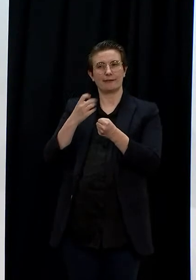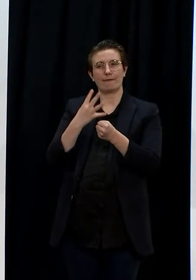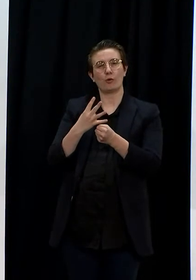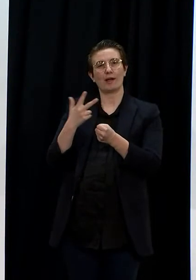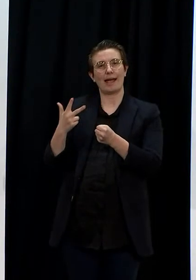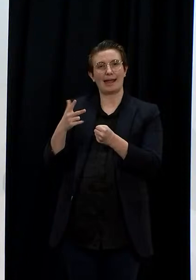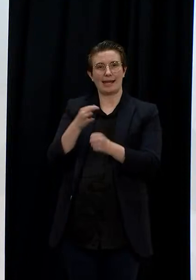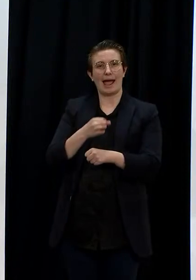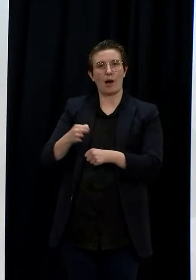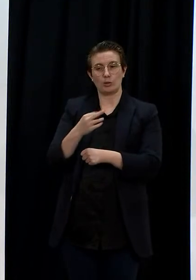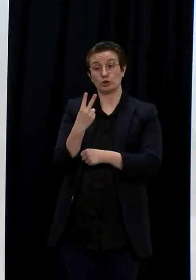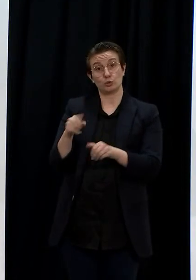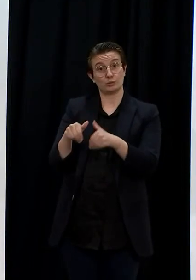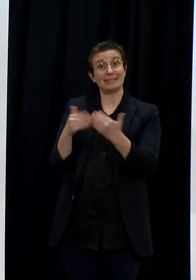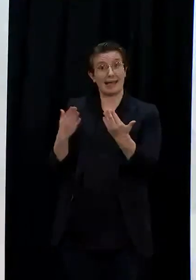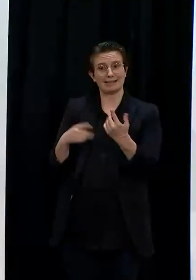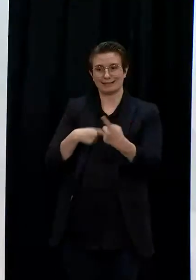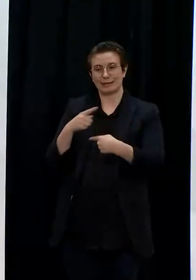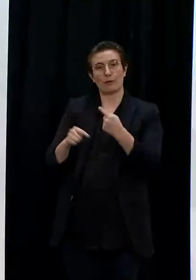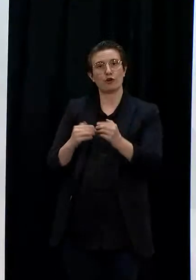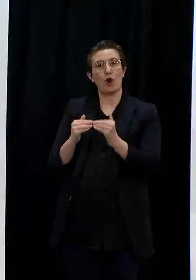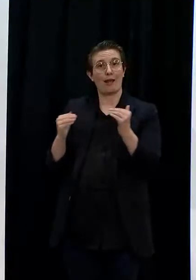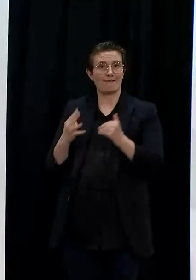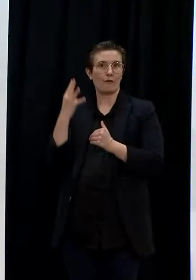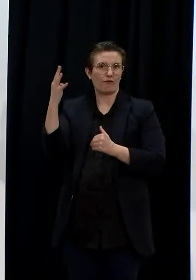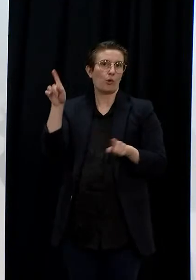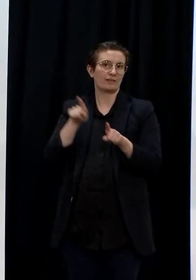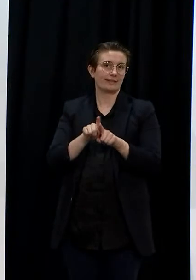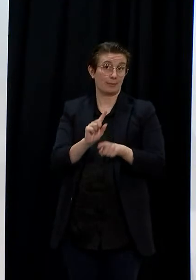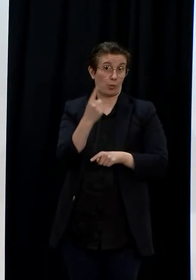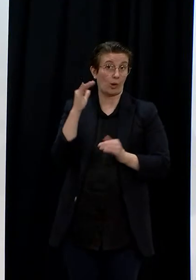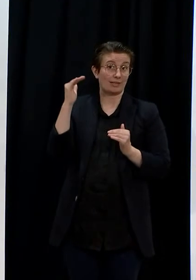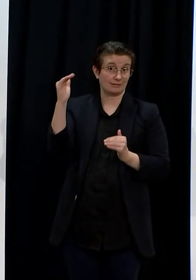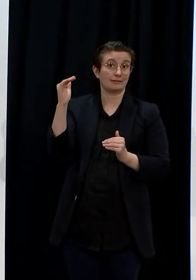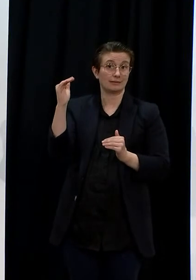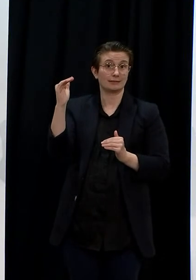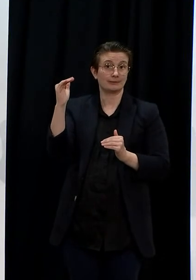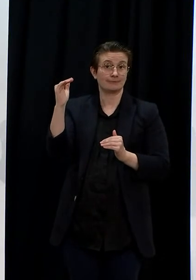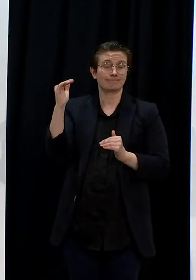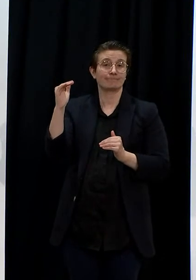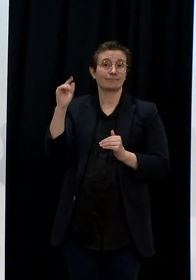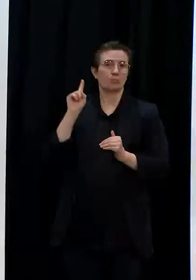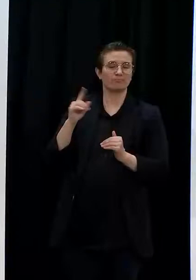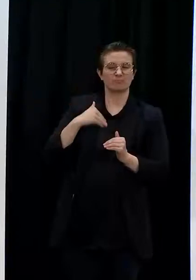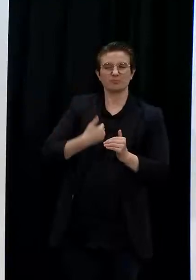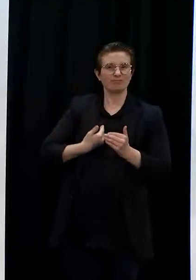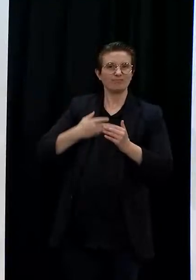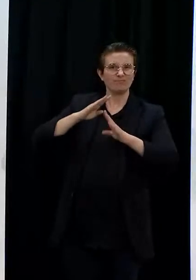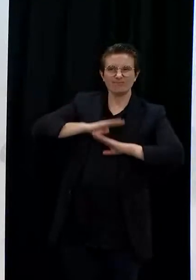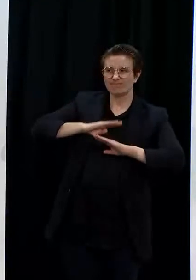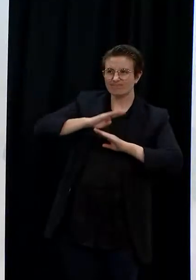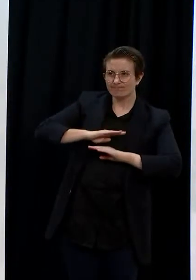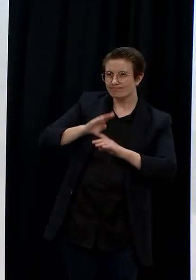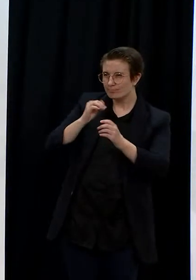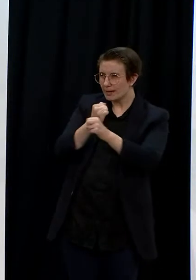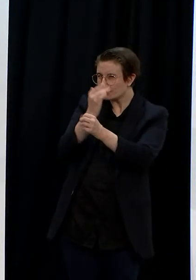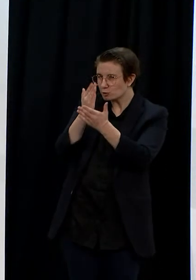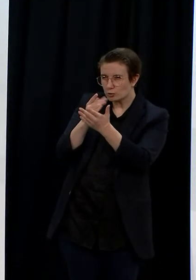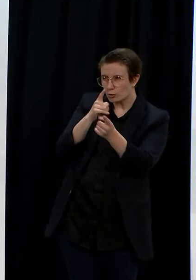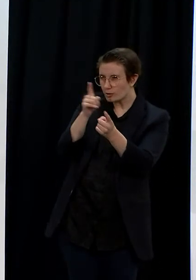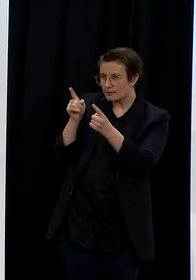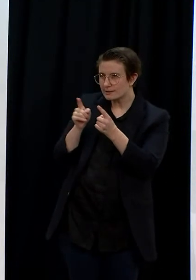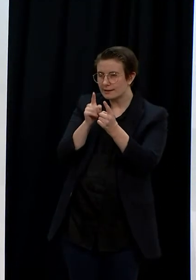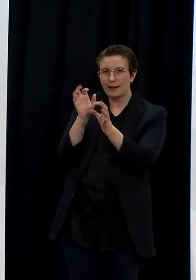work site involved and the need to get some extra reassurance that we hadn't seen undetected transmission in the wider community